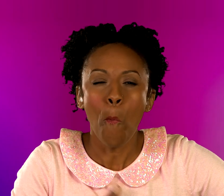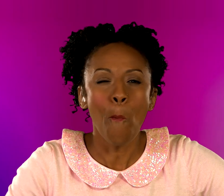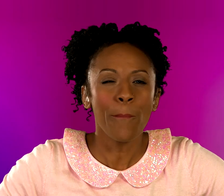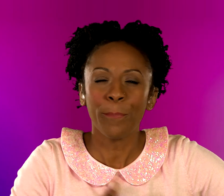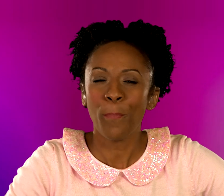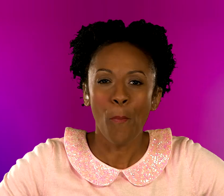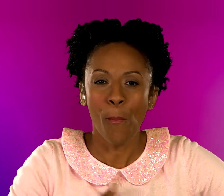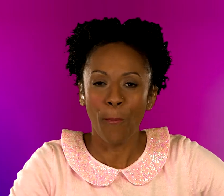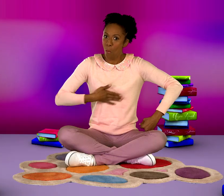Yum